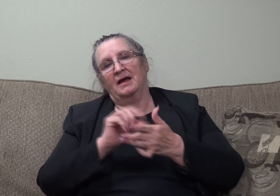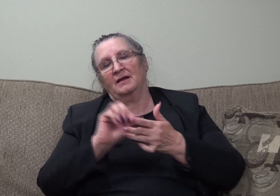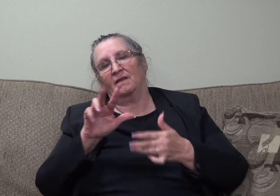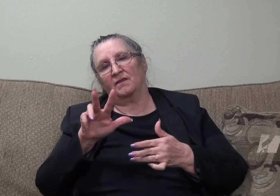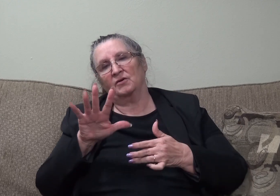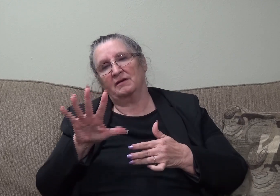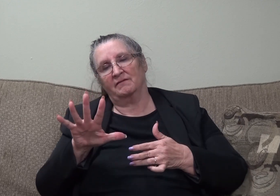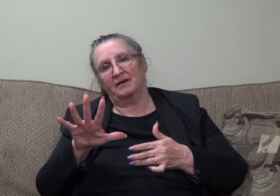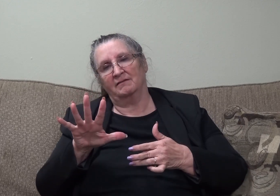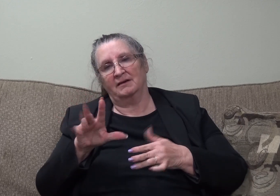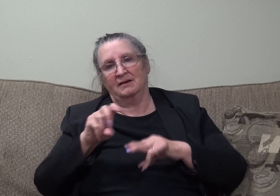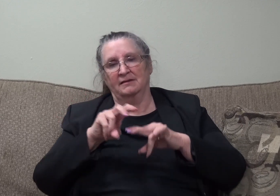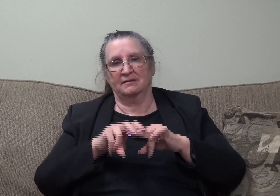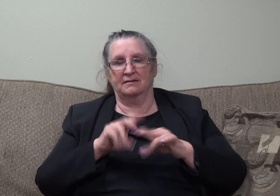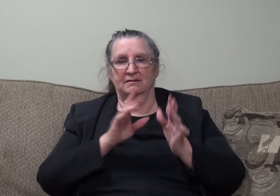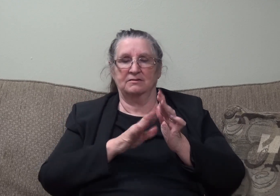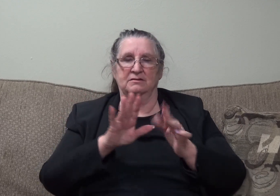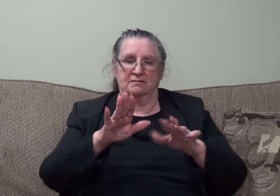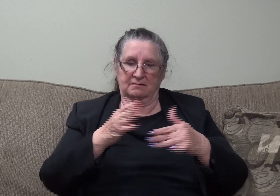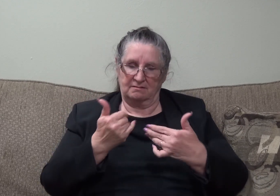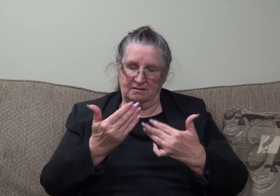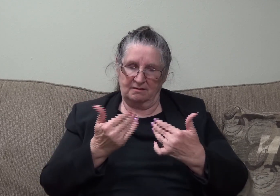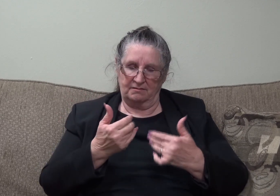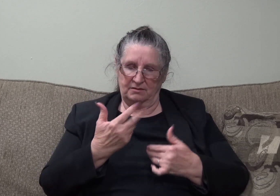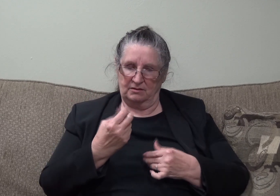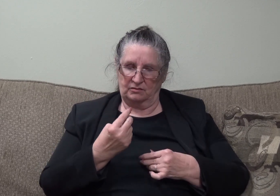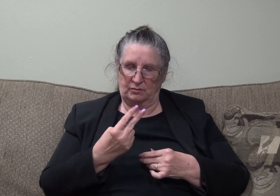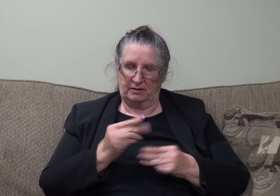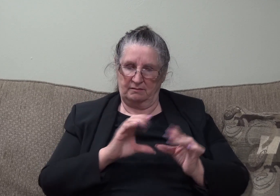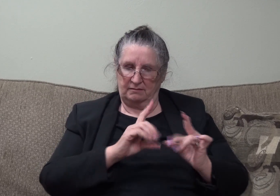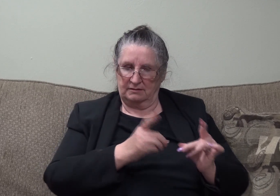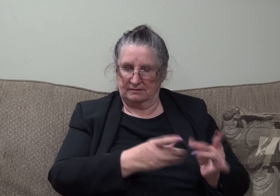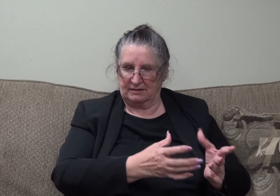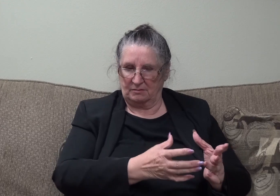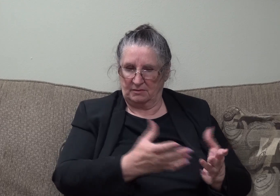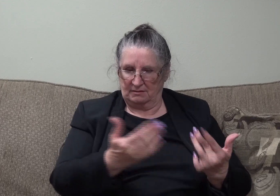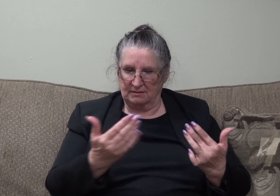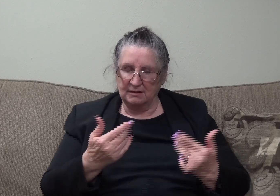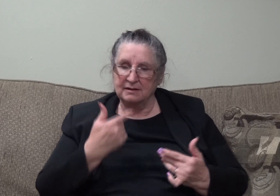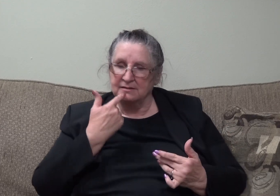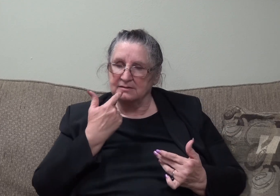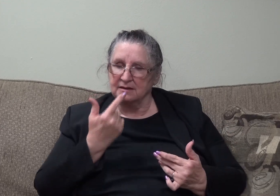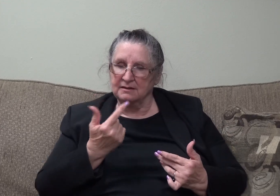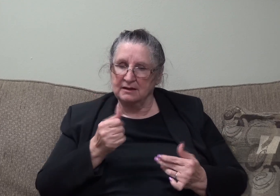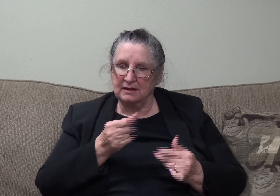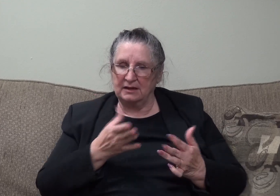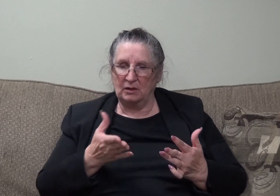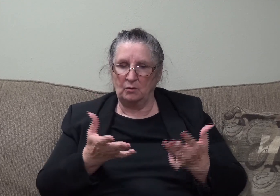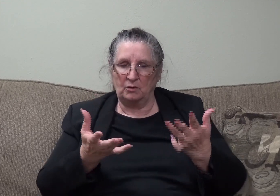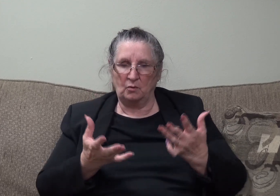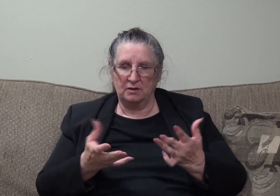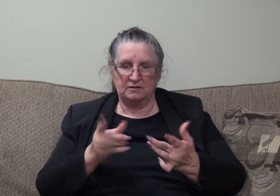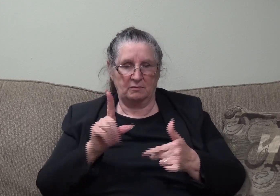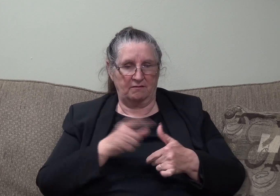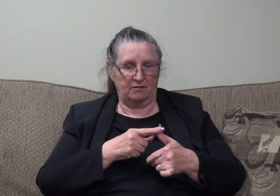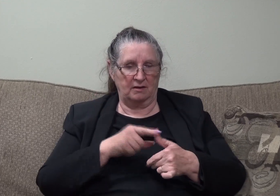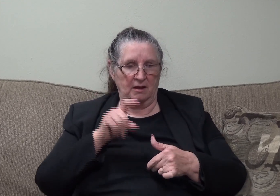Sitting down, Jesus called the twelve disciples and said, Anyone who wants to be first must be the very